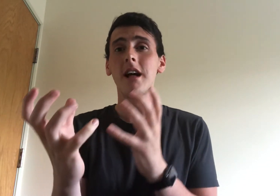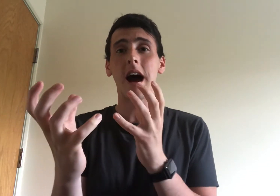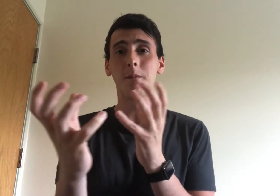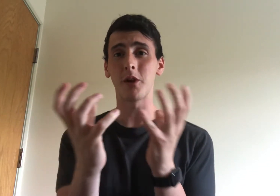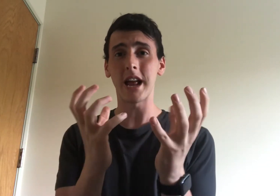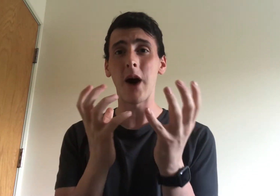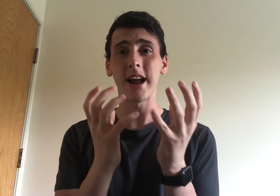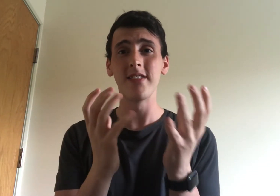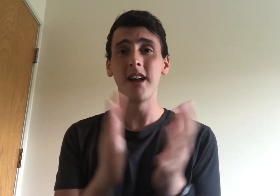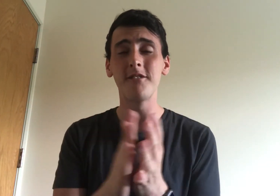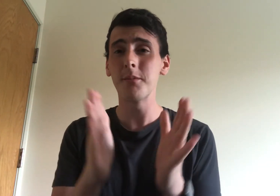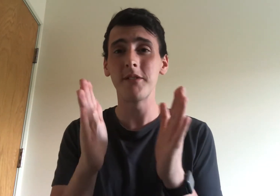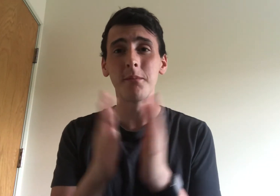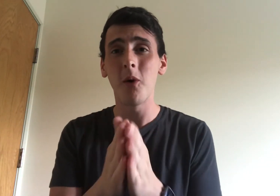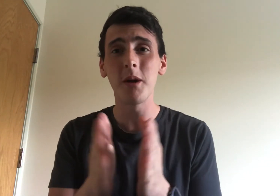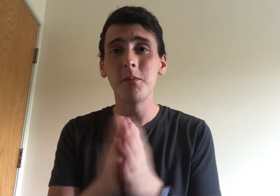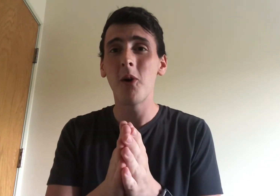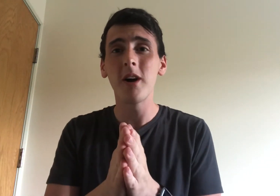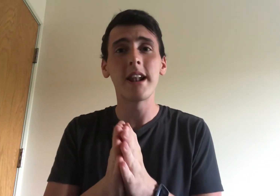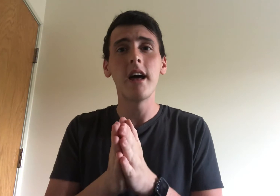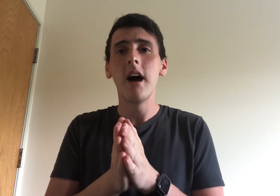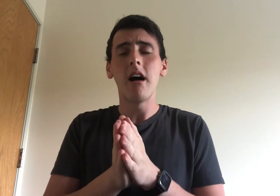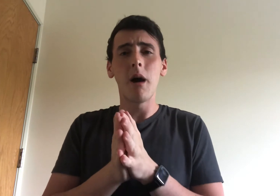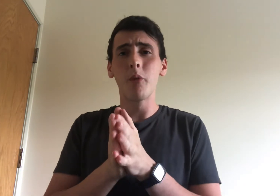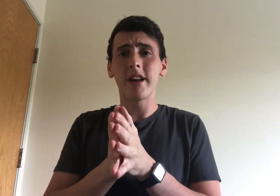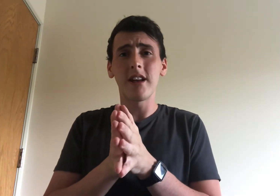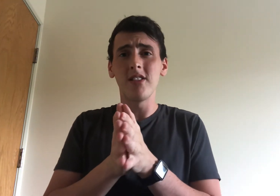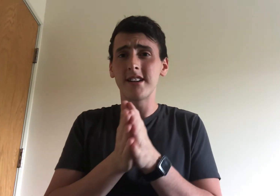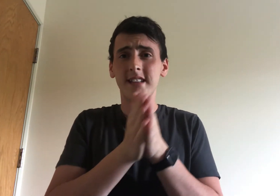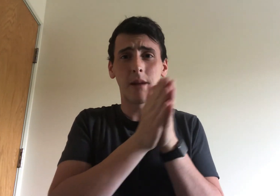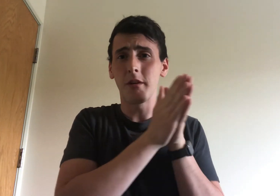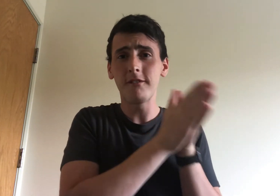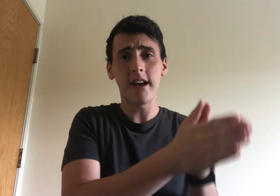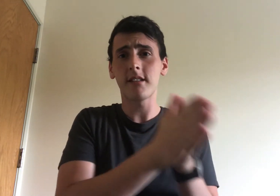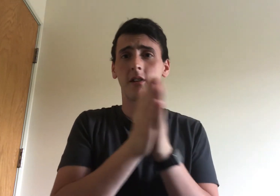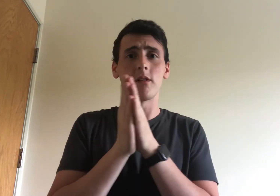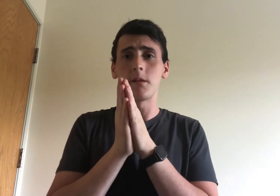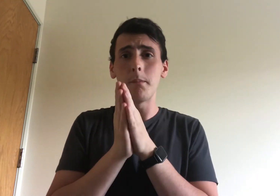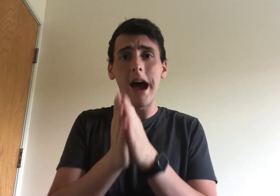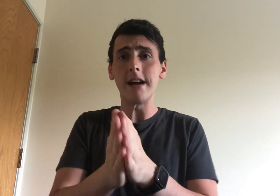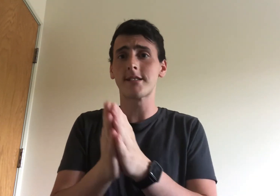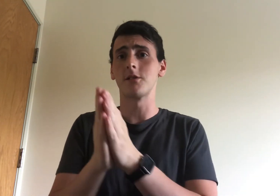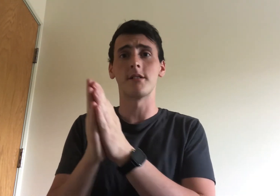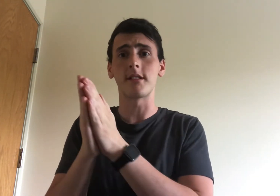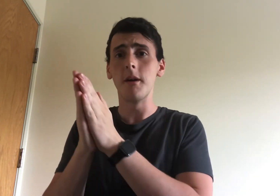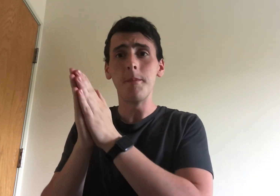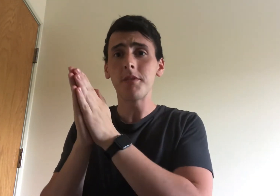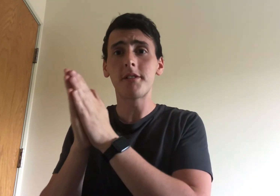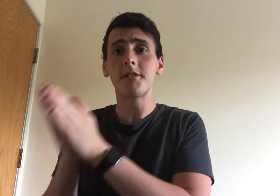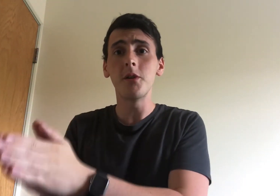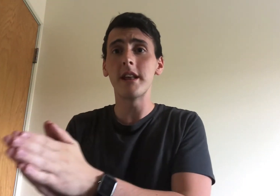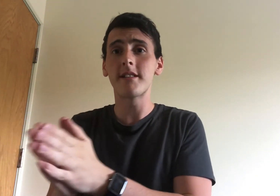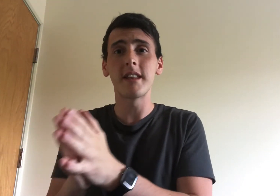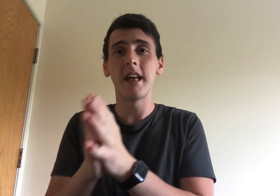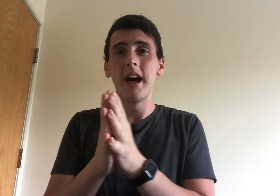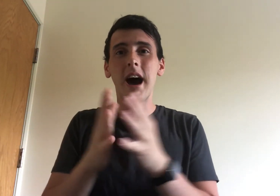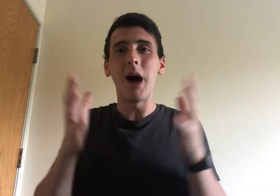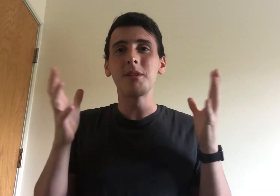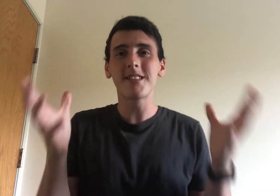I'm learning how I can love them even more and more, and I'm working alongside professors, pastors, students, and I'm just